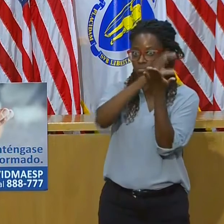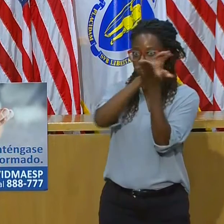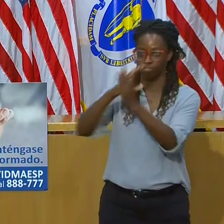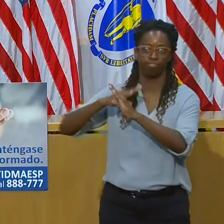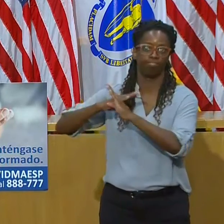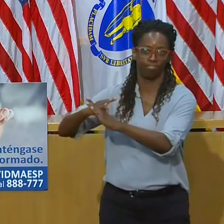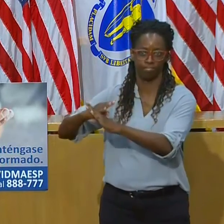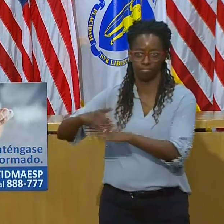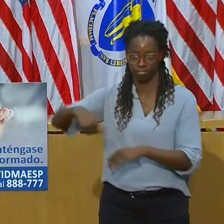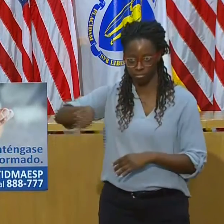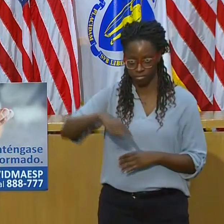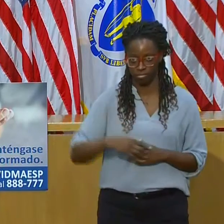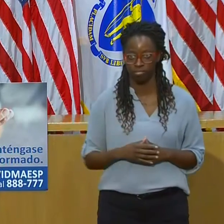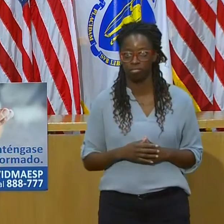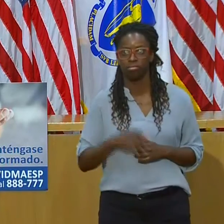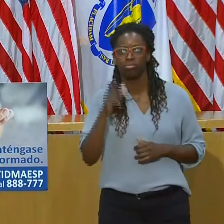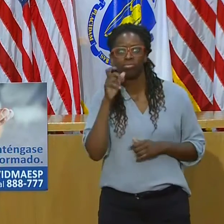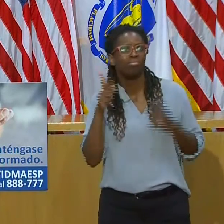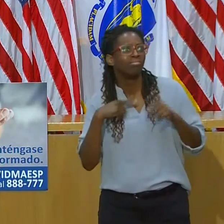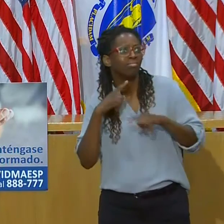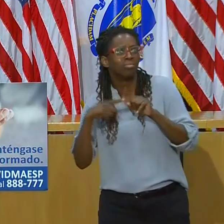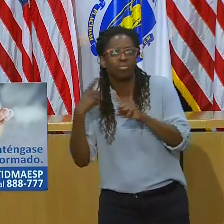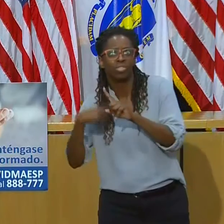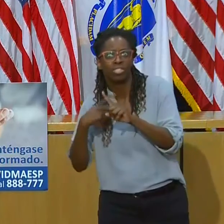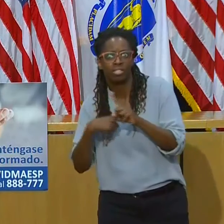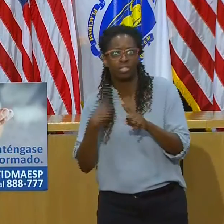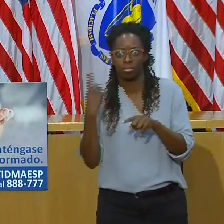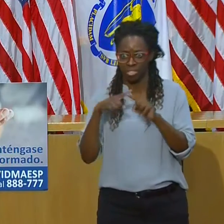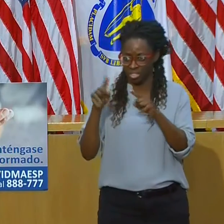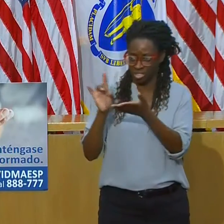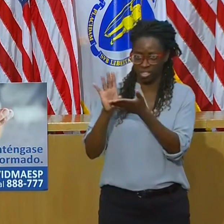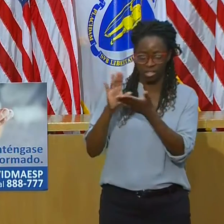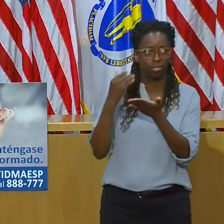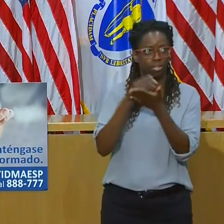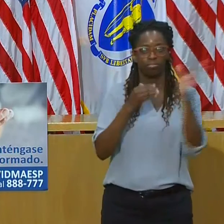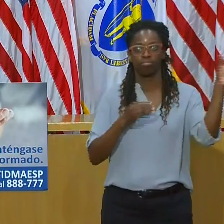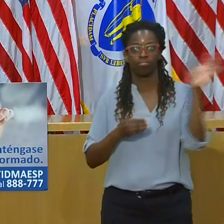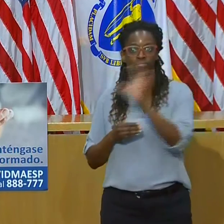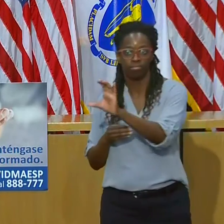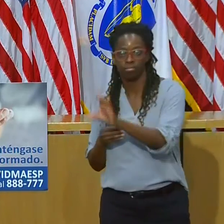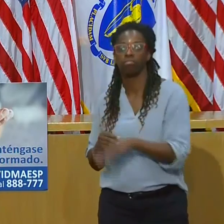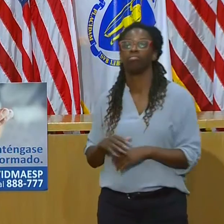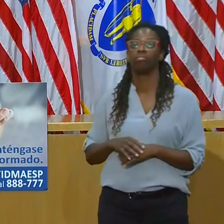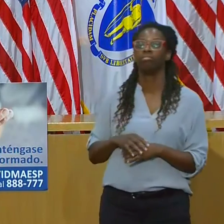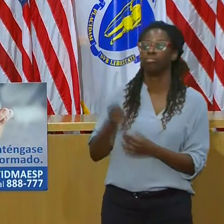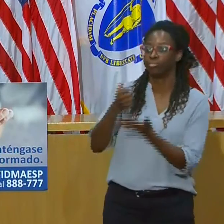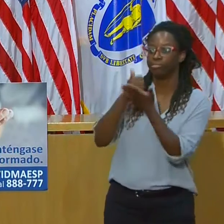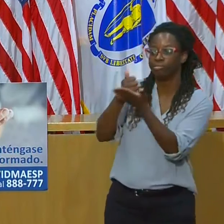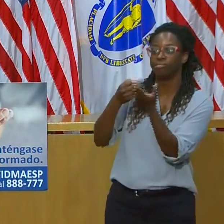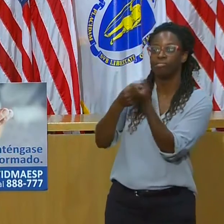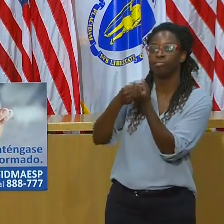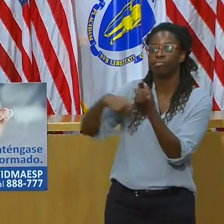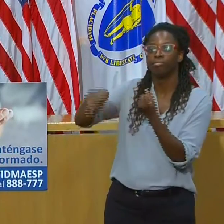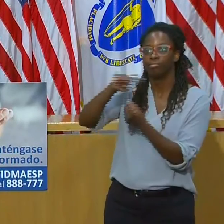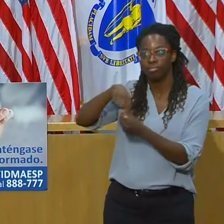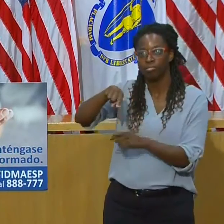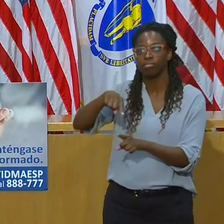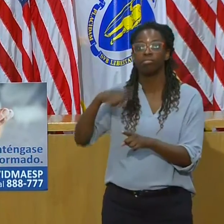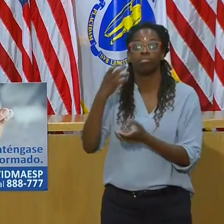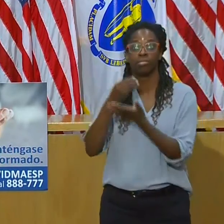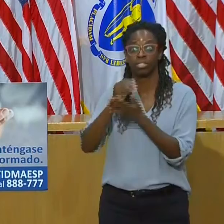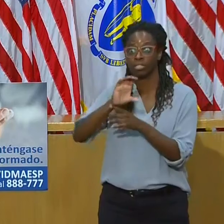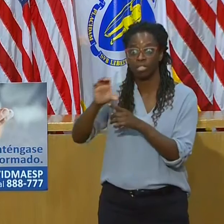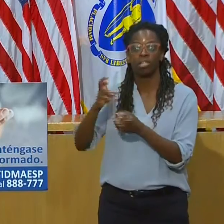Our goal is to provide new options for tenants to stay in their homes and to support the expenses of landlords